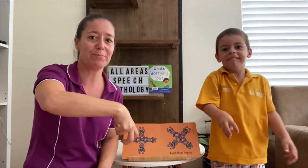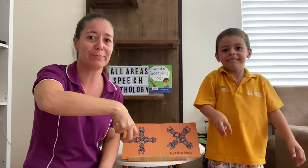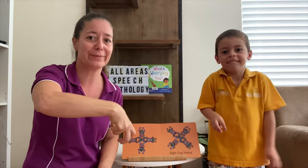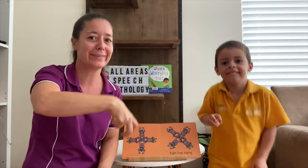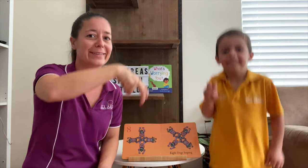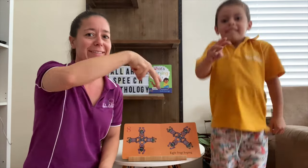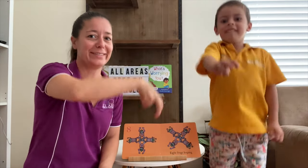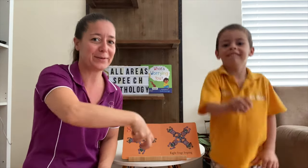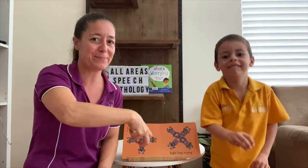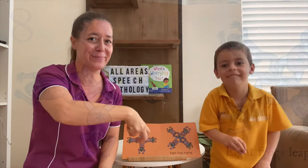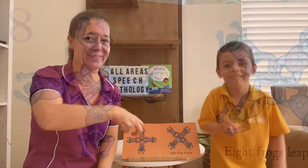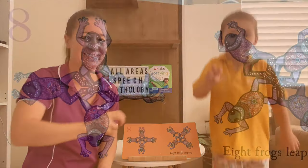jump.